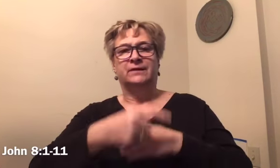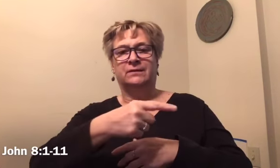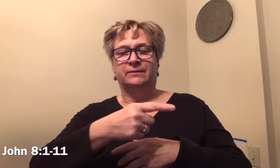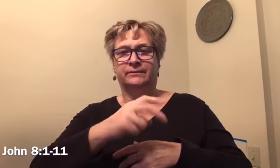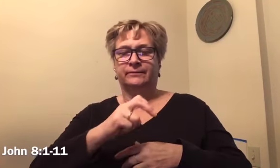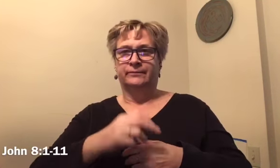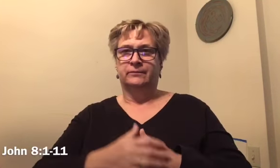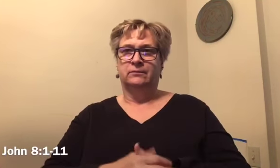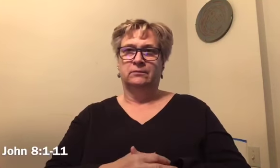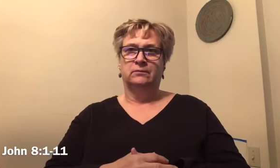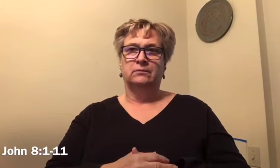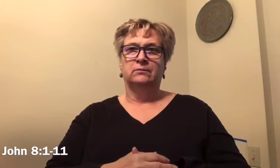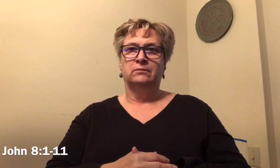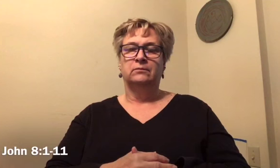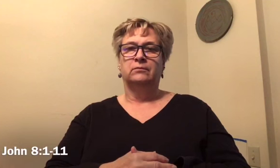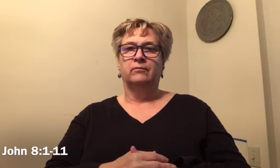charge to bring against him